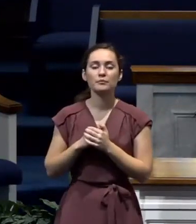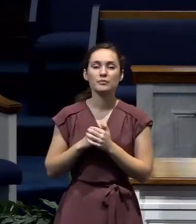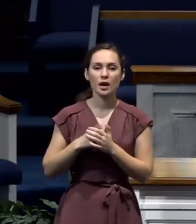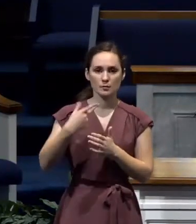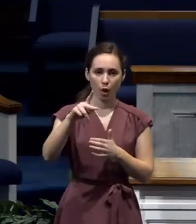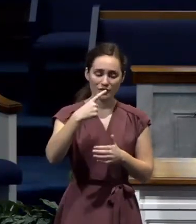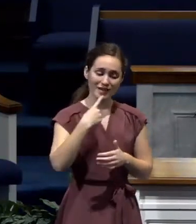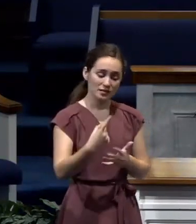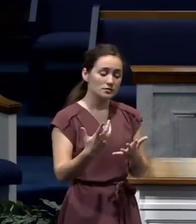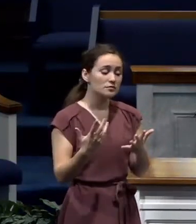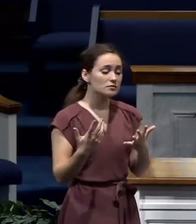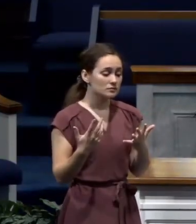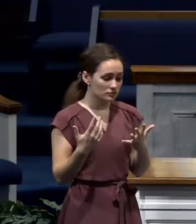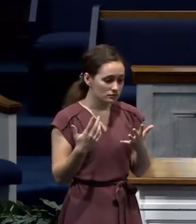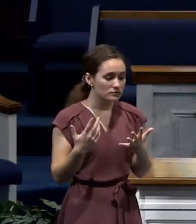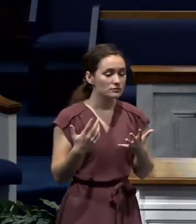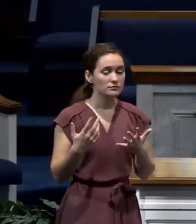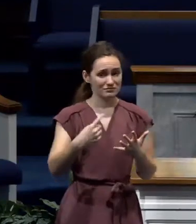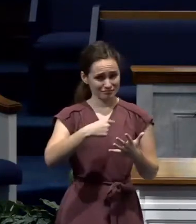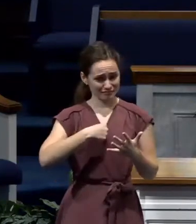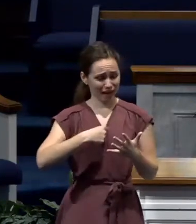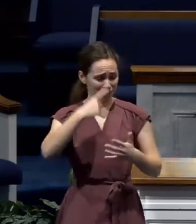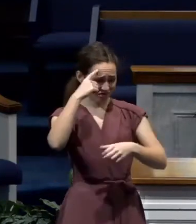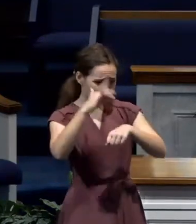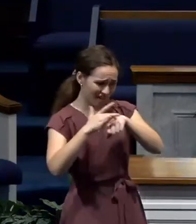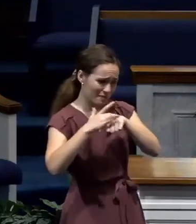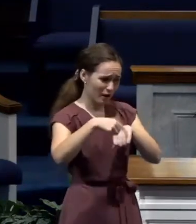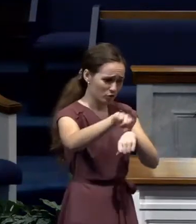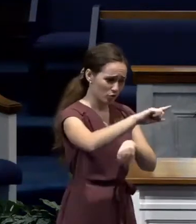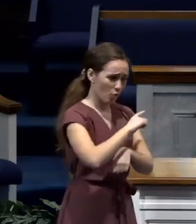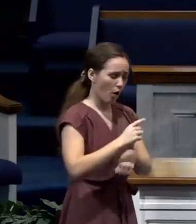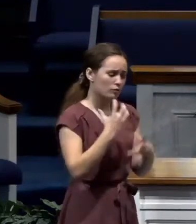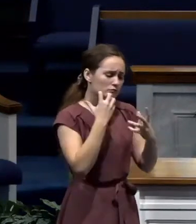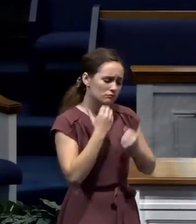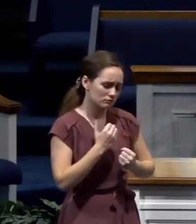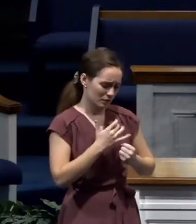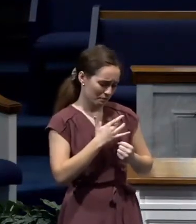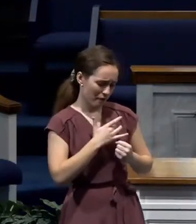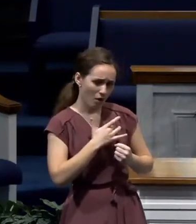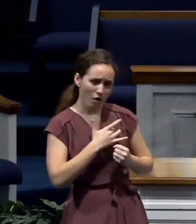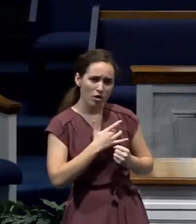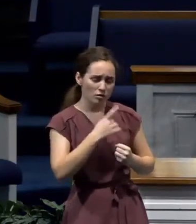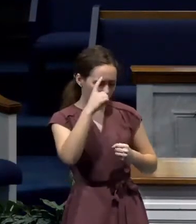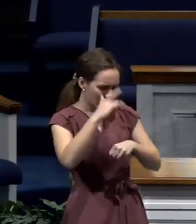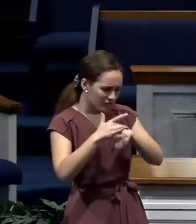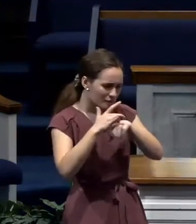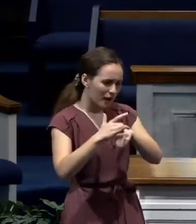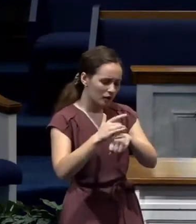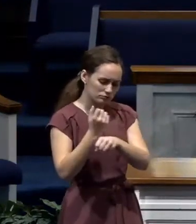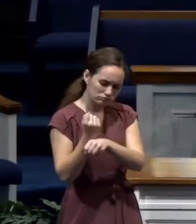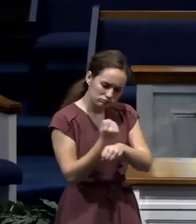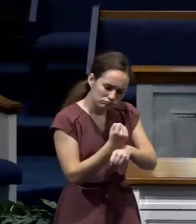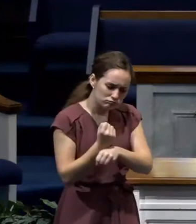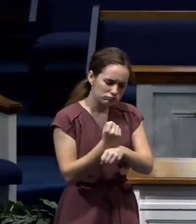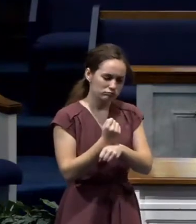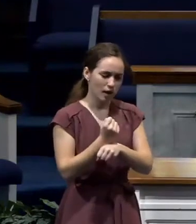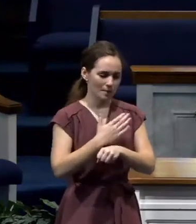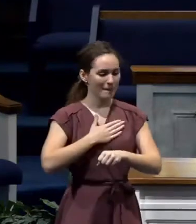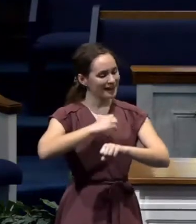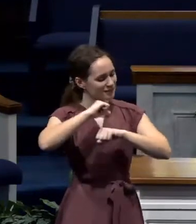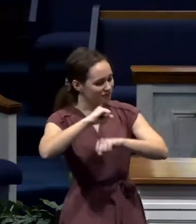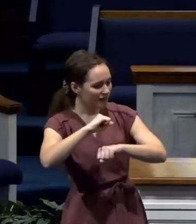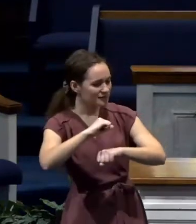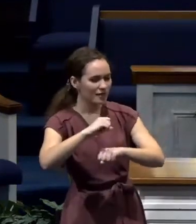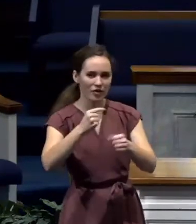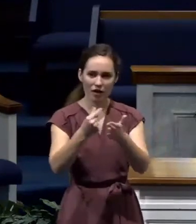for me to think this of you all, because I have you in my heart, and as much as both in my bonds and in defense and confirmation of the gospel, you're